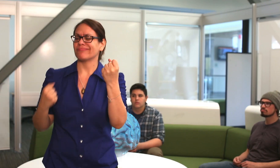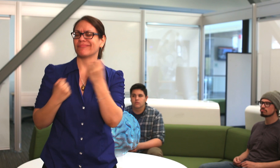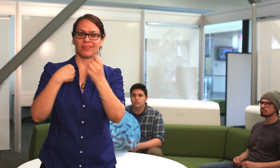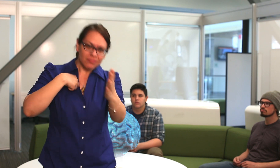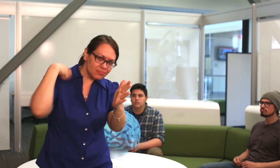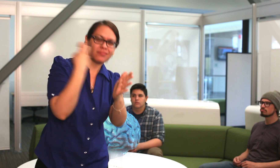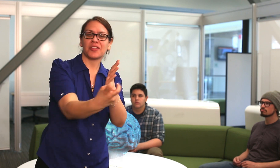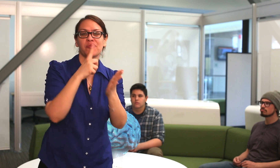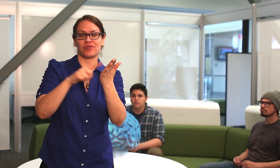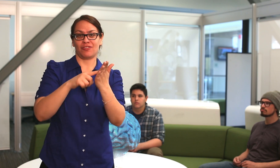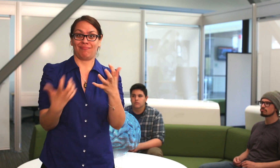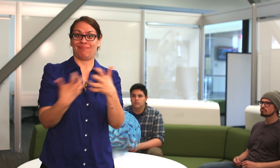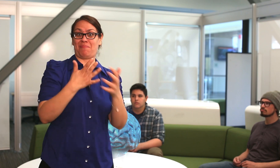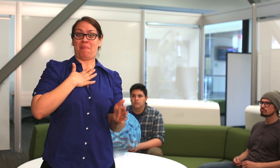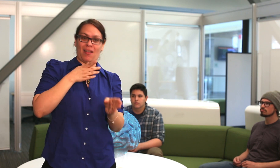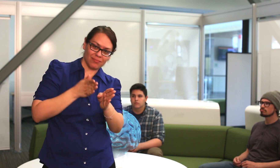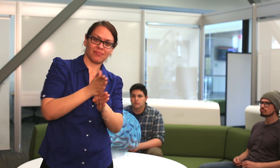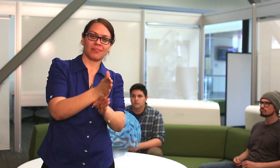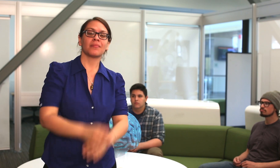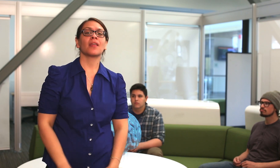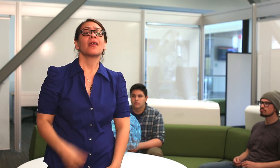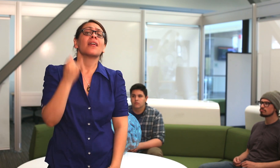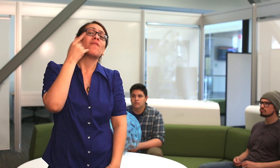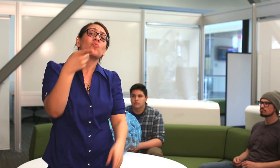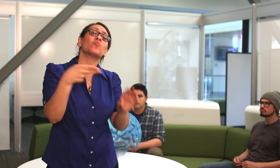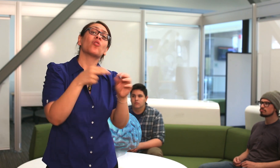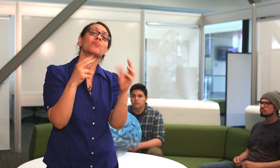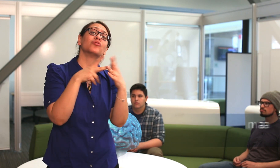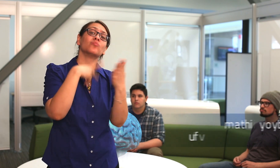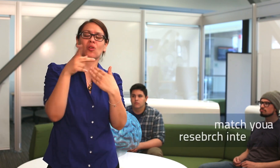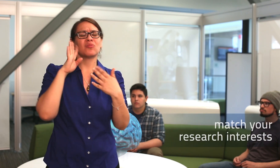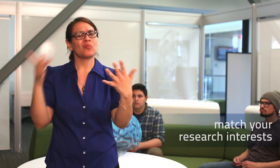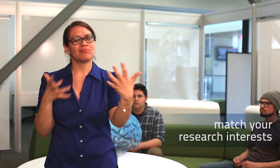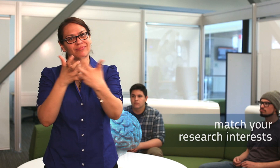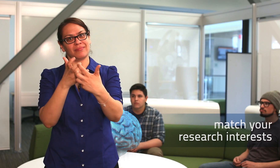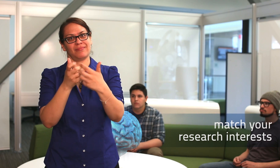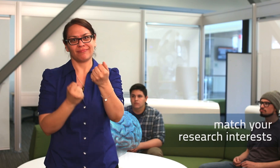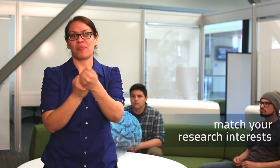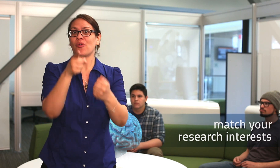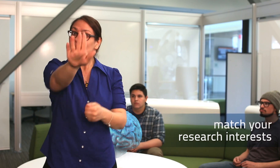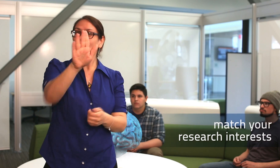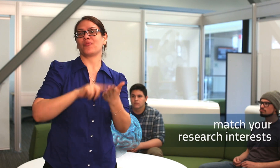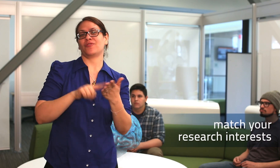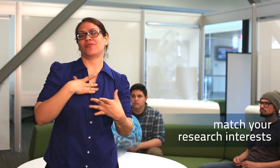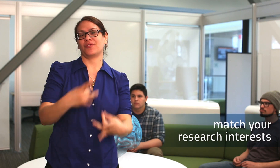The Rochester Bridges to the Doctorate program has supported my research pursuits. And when you join, they'll do the same for you.